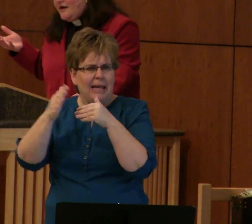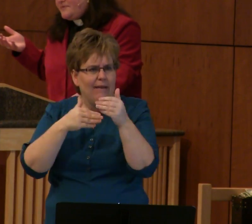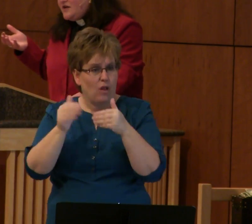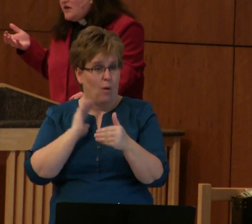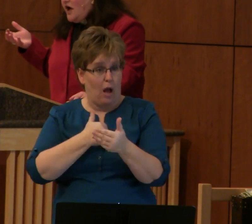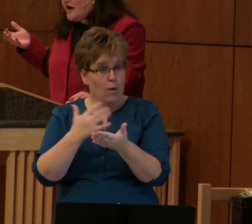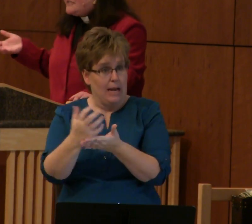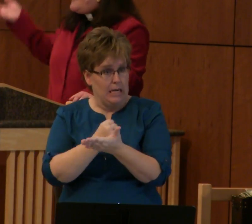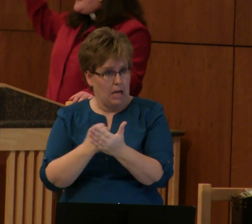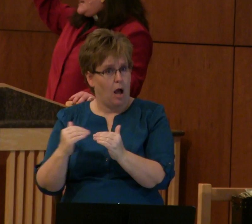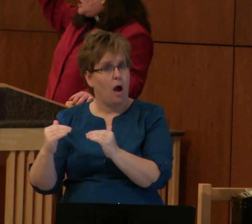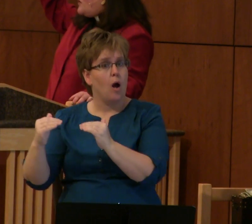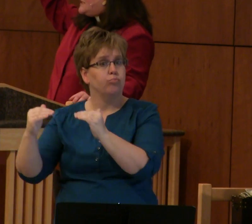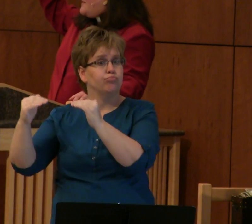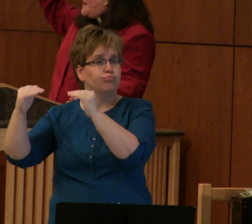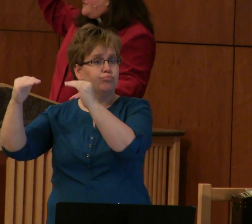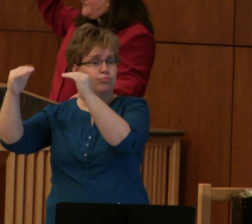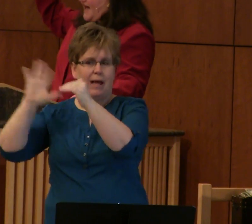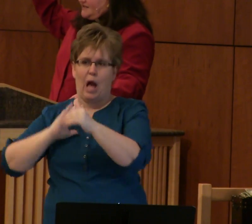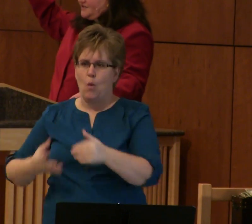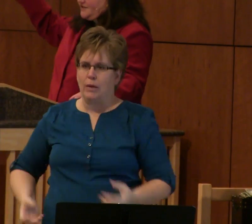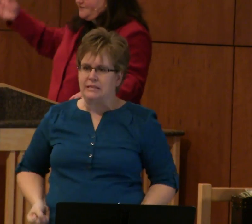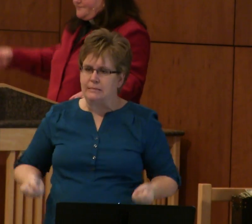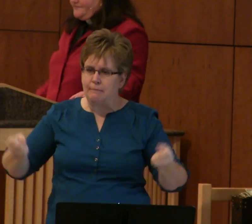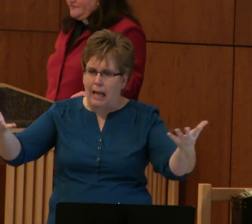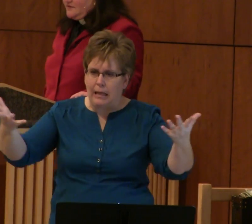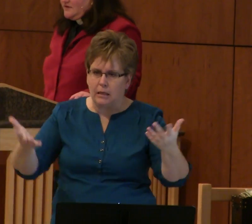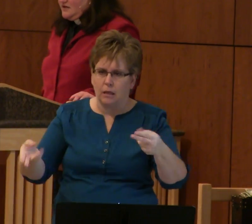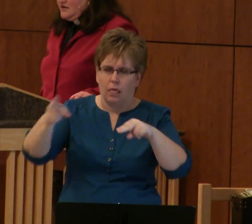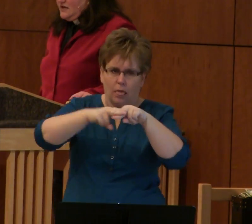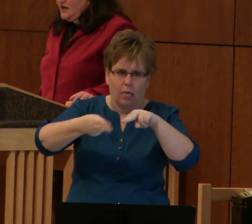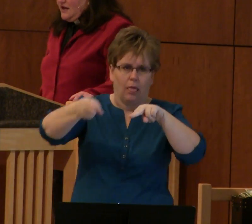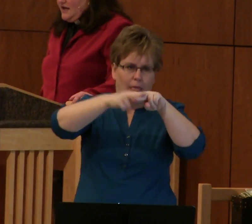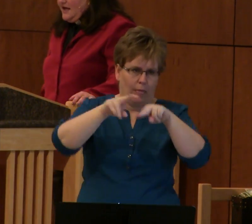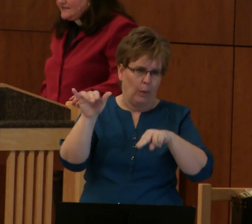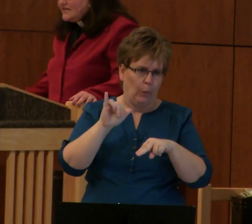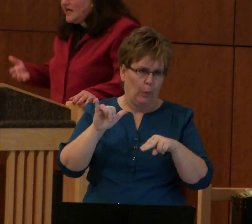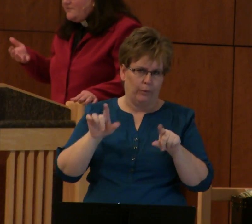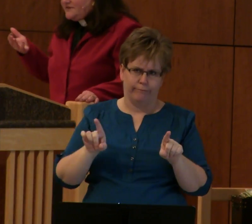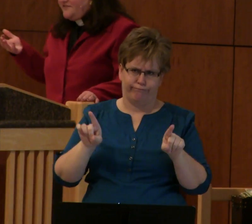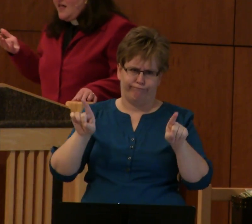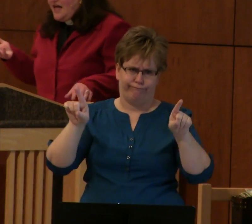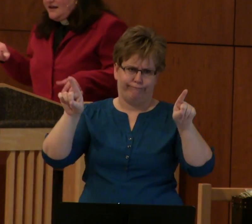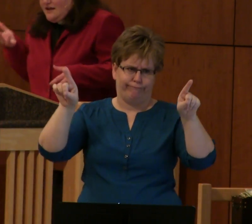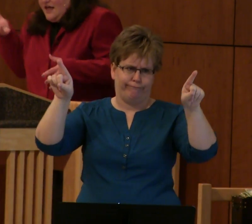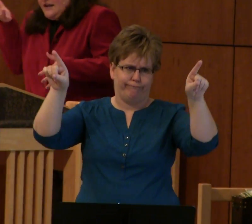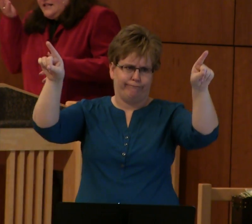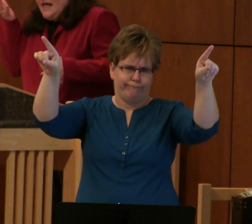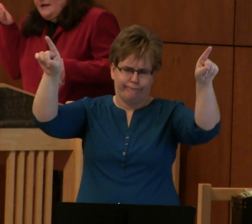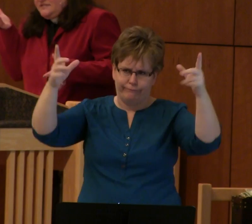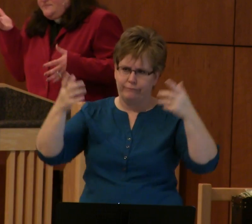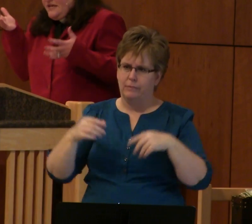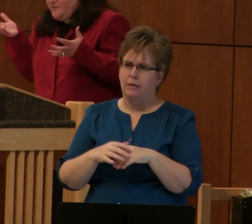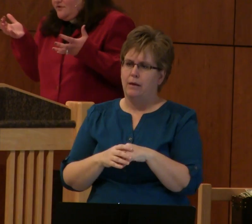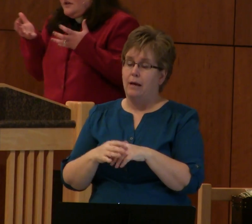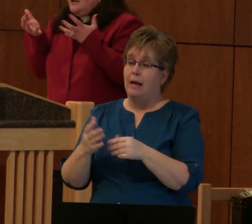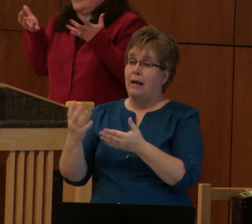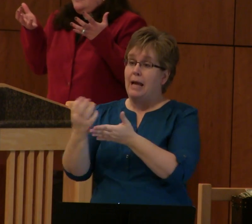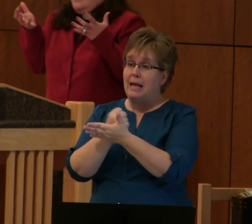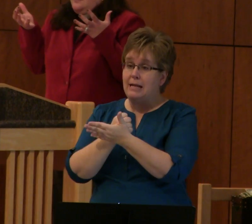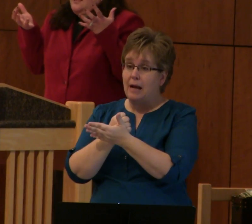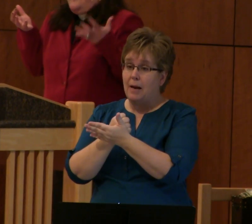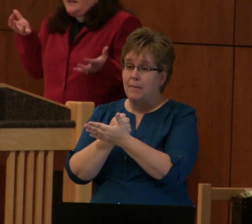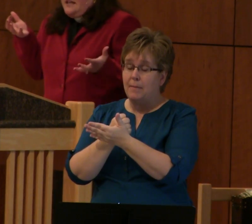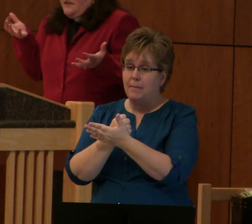go up, our spending goes up even faster. As income has climbed, the people